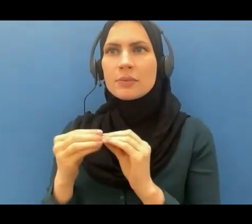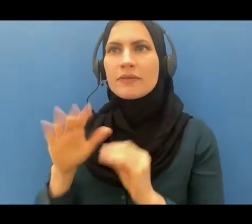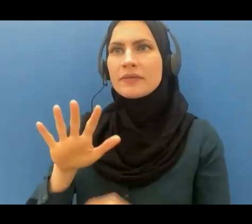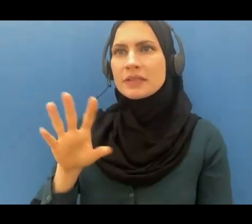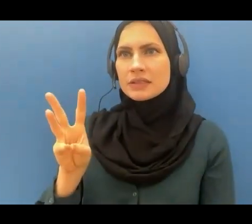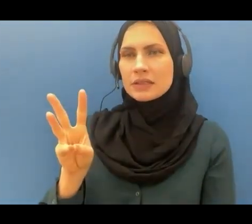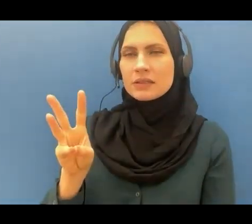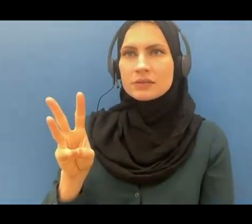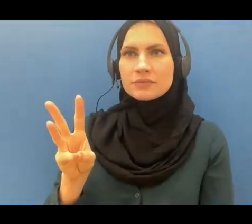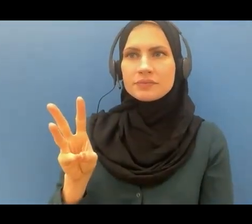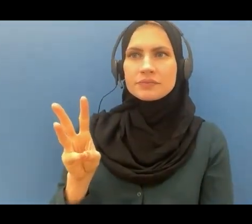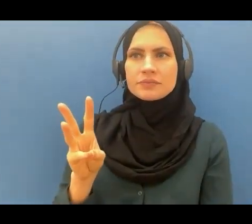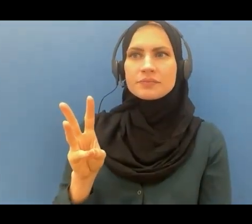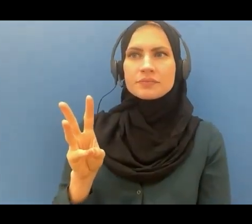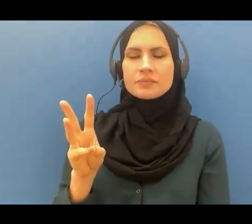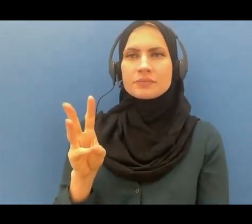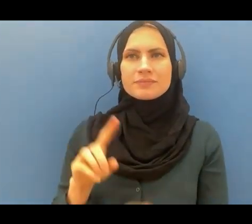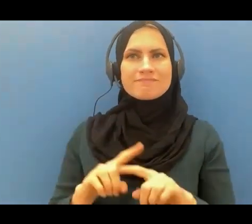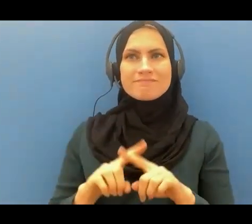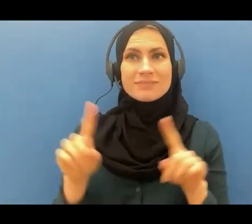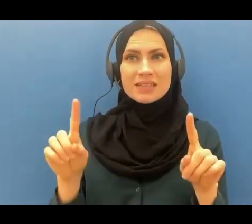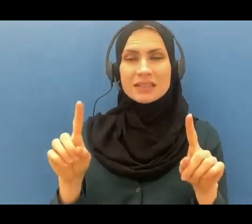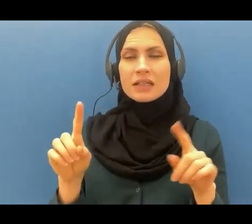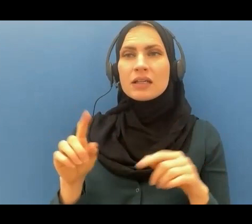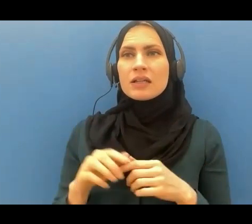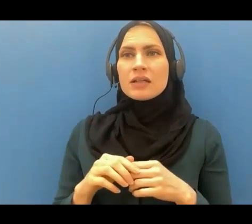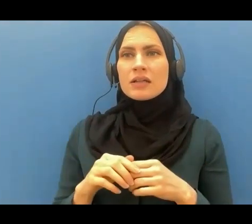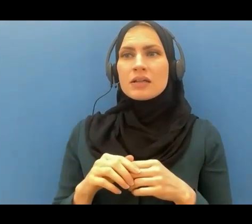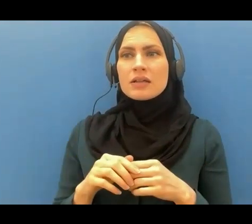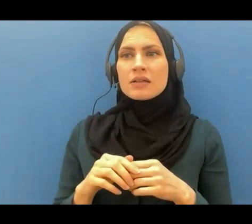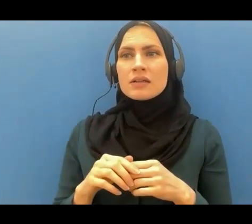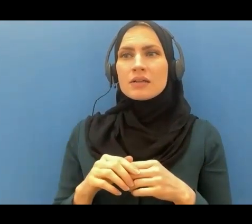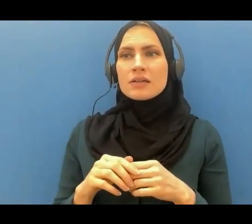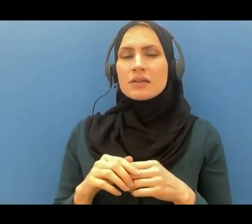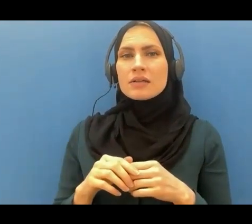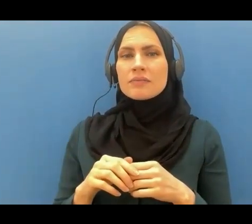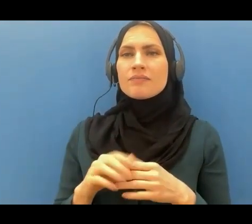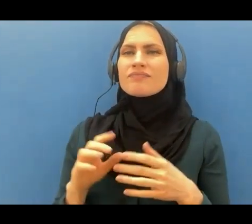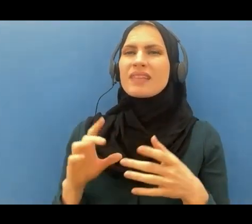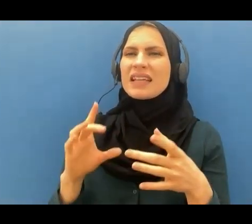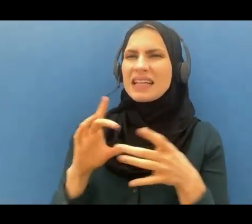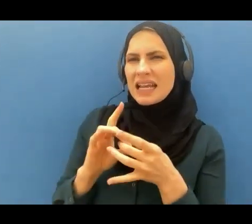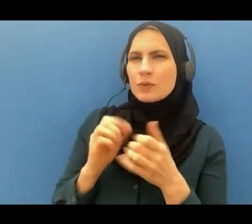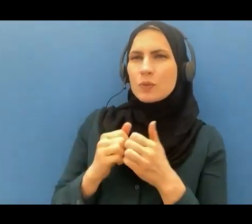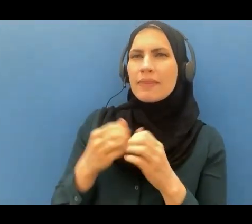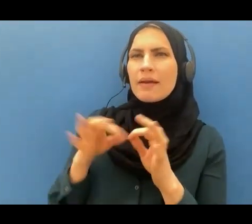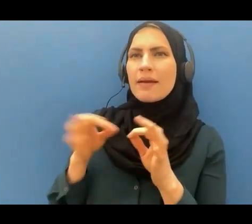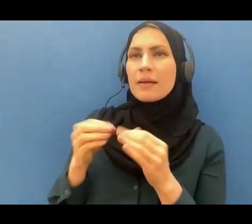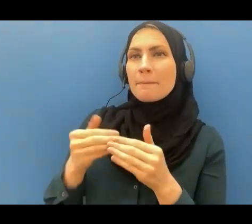but because the connection is there from a couple of ayah before, I need to go back